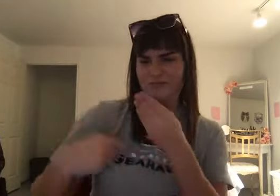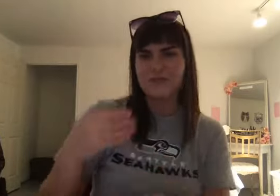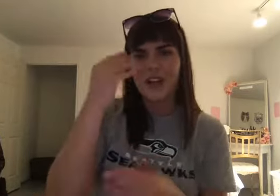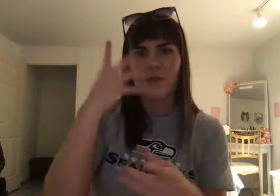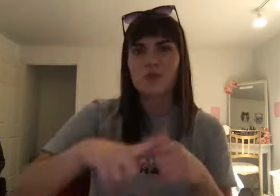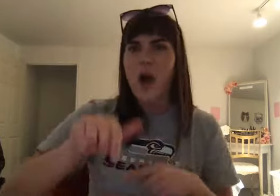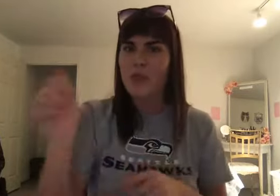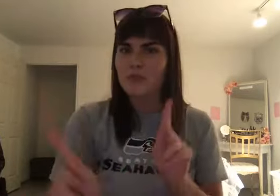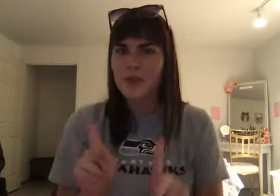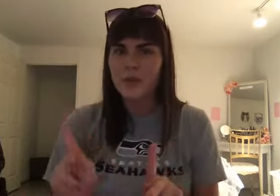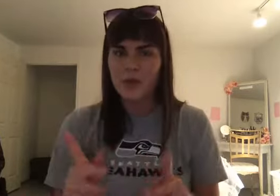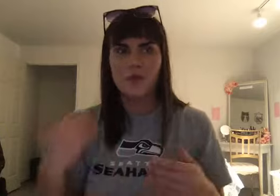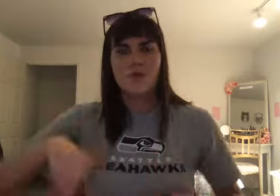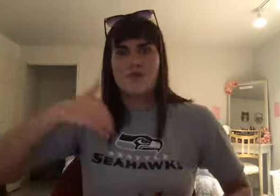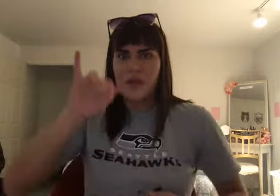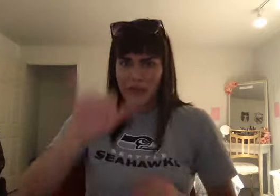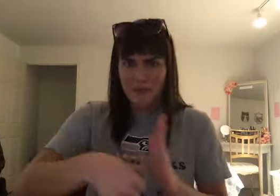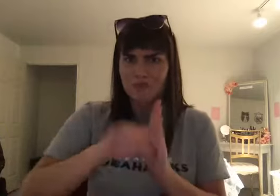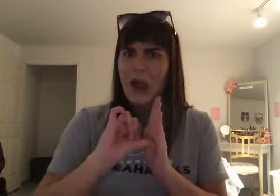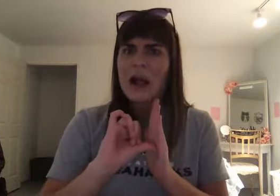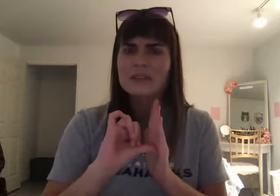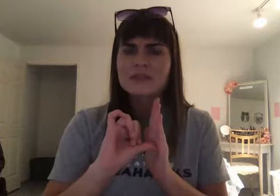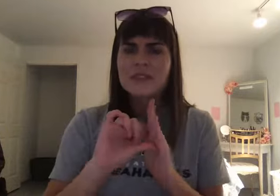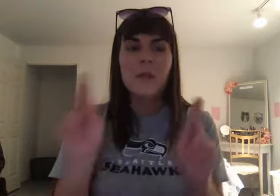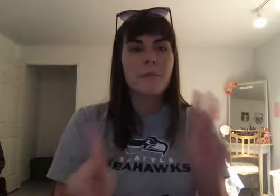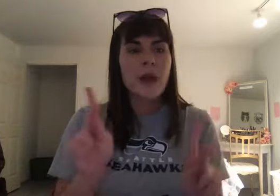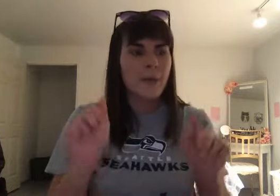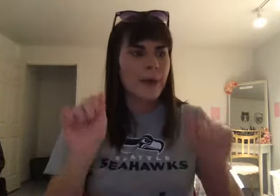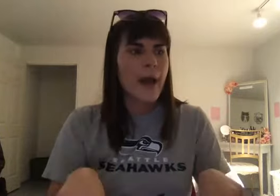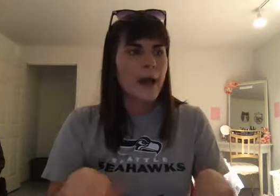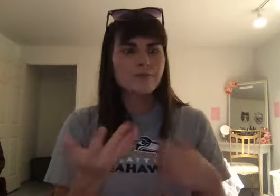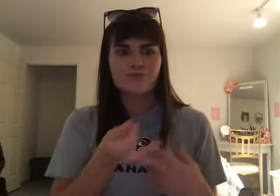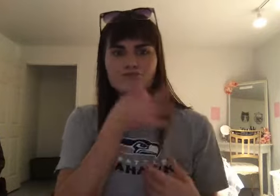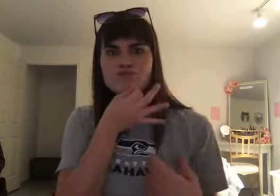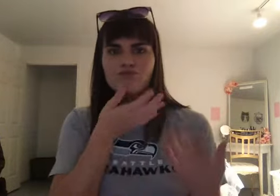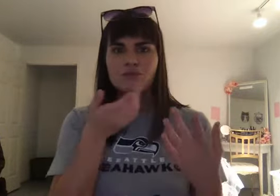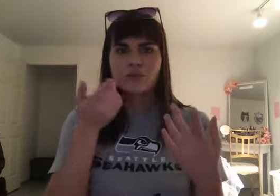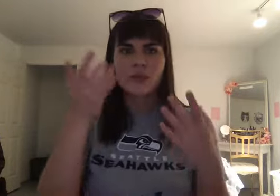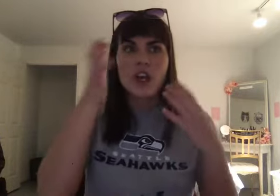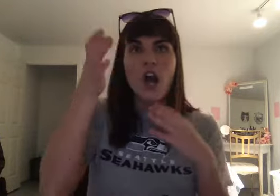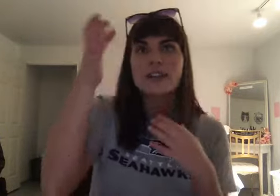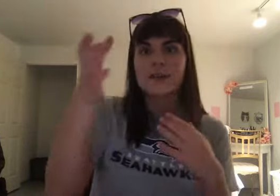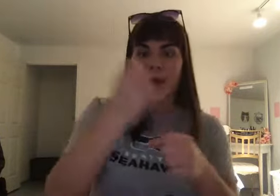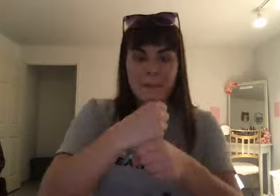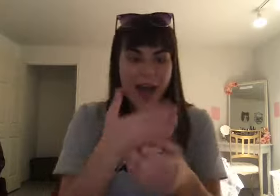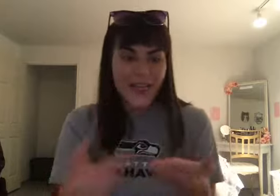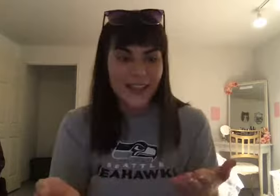great marker of civilization. For people to. Again. Not only master concepts and crafts. But to